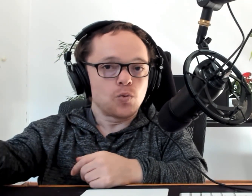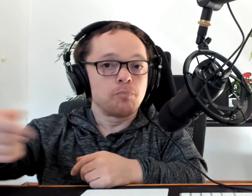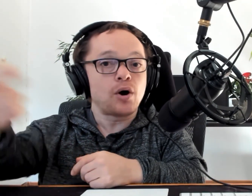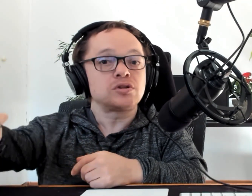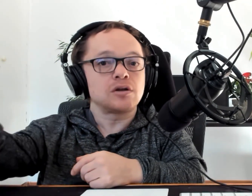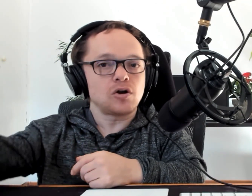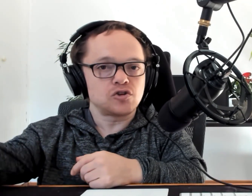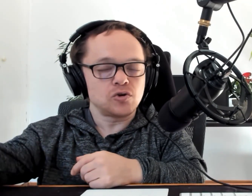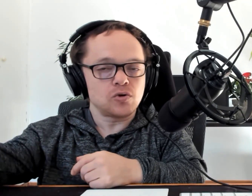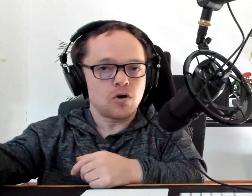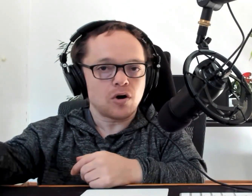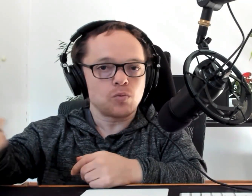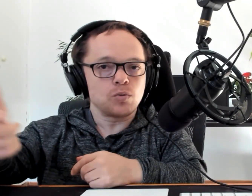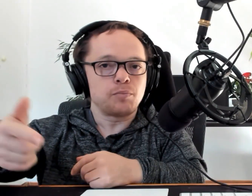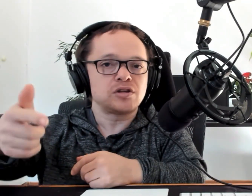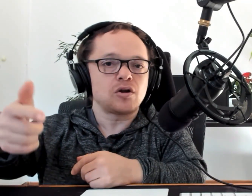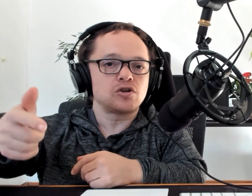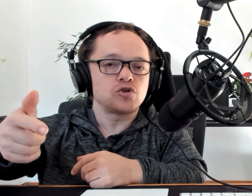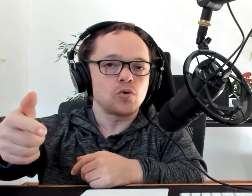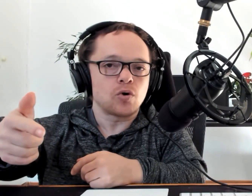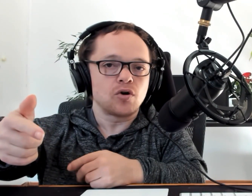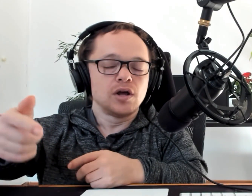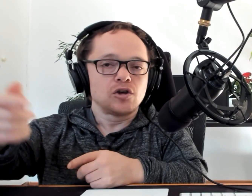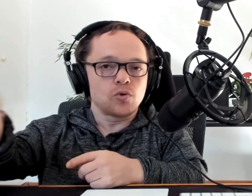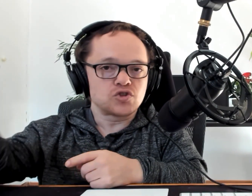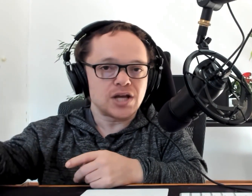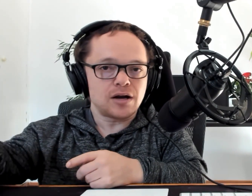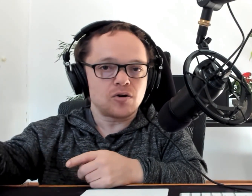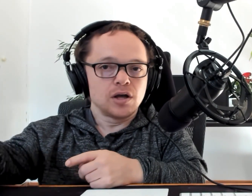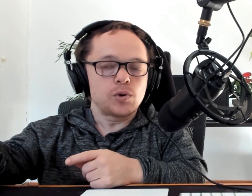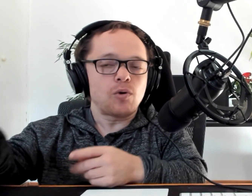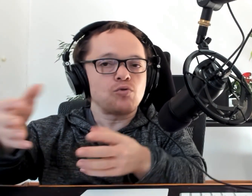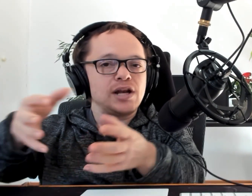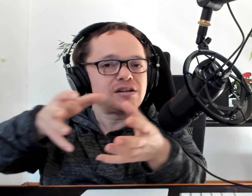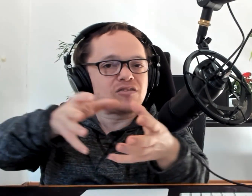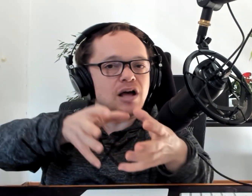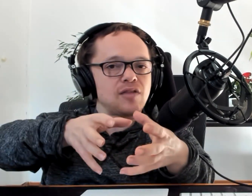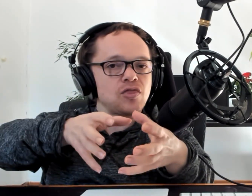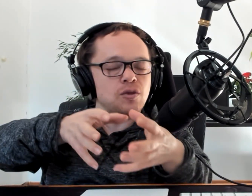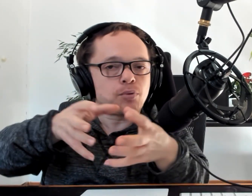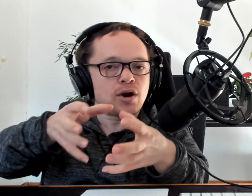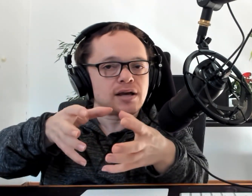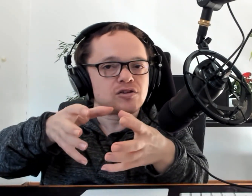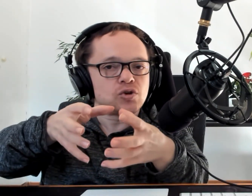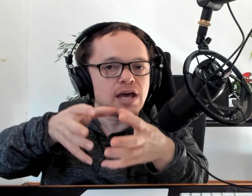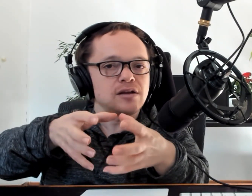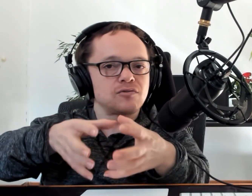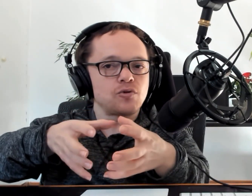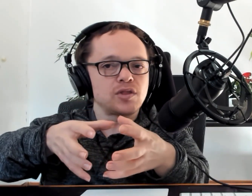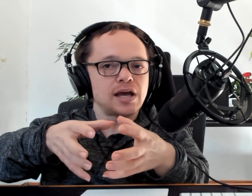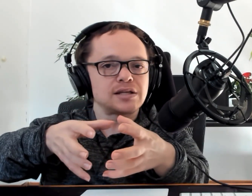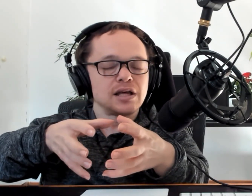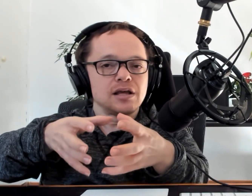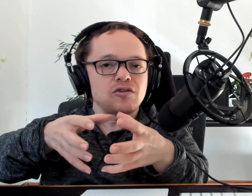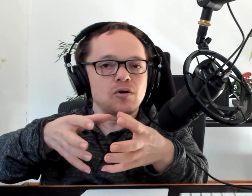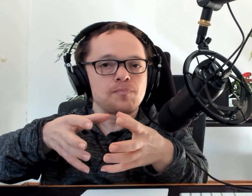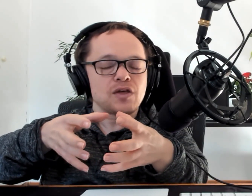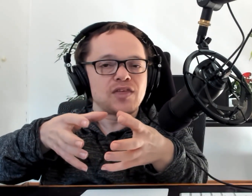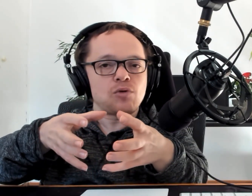we'll bolt it onto your car, we'll bolt it onto your chair, we won't really design the product to cater for that. So that